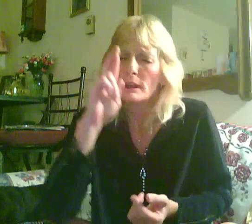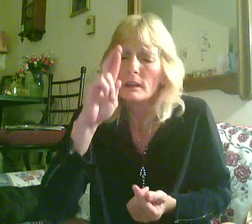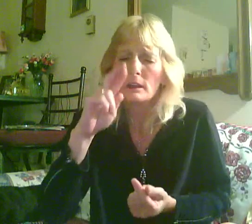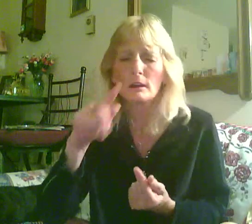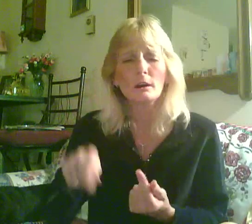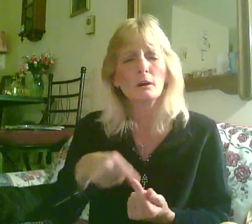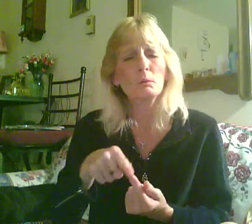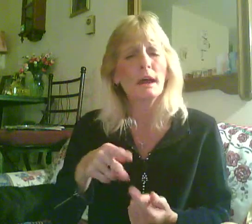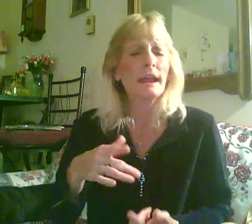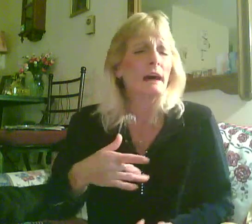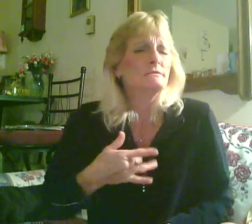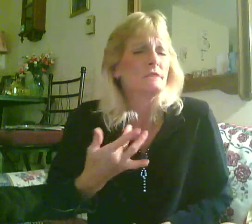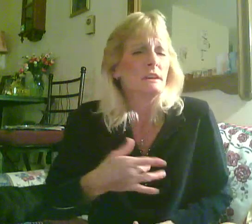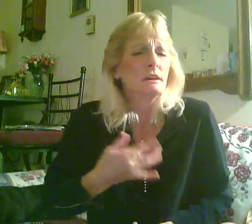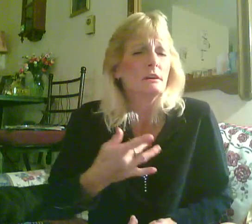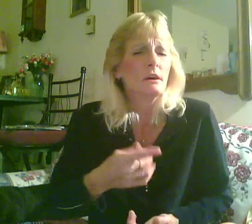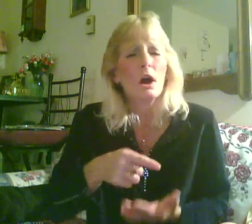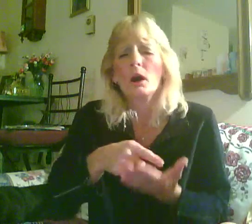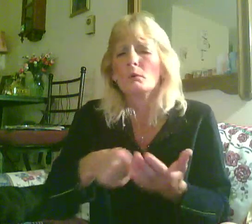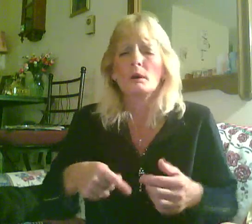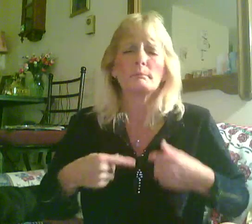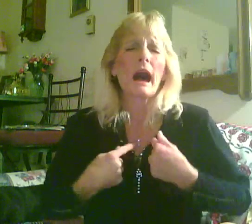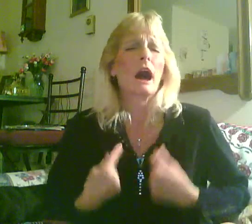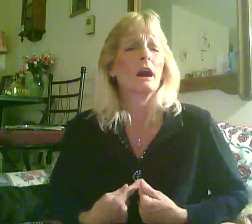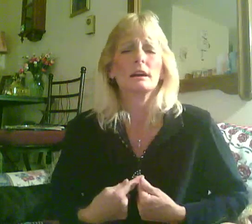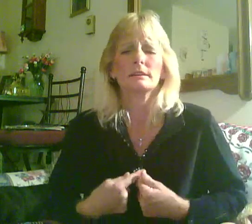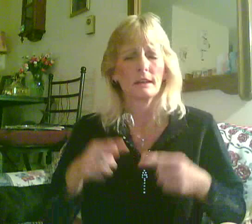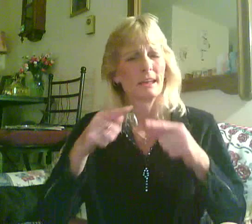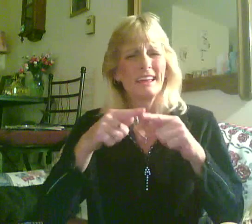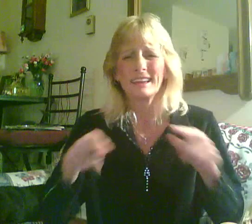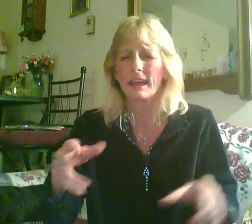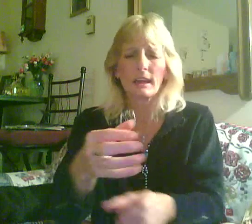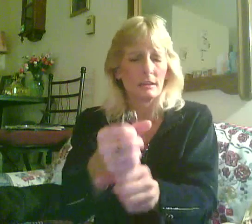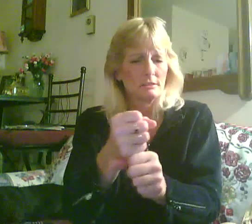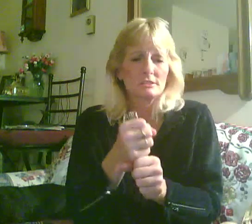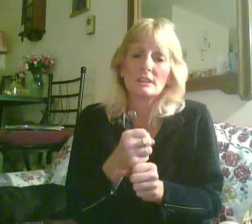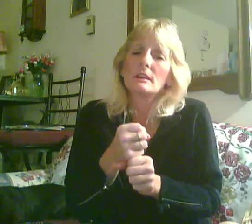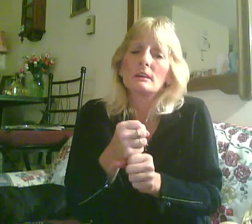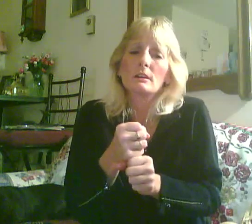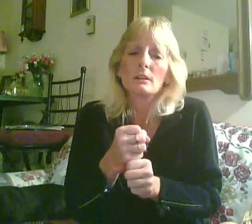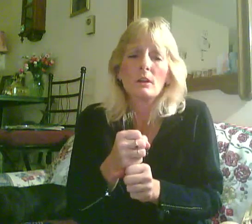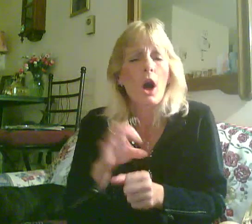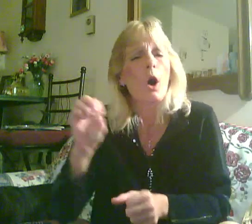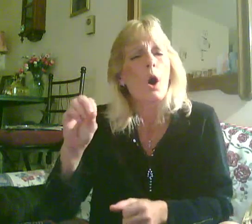feel when I feel what my heart can't feel. Oh,